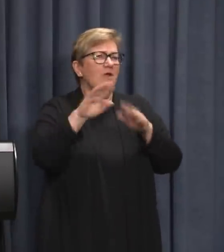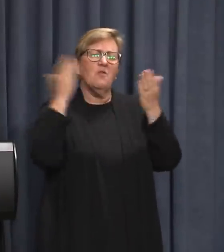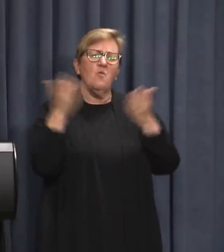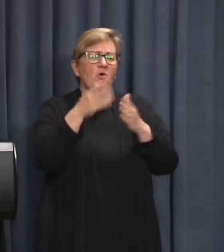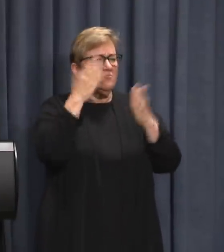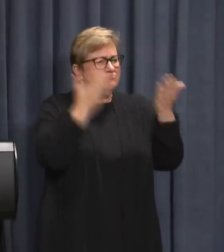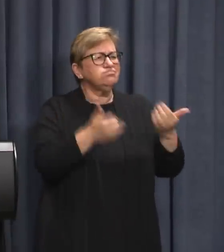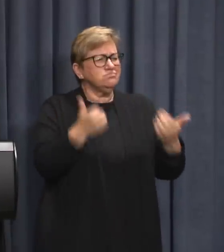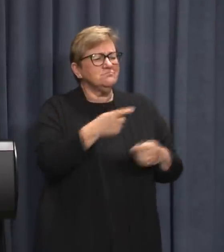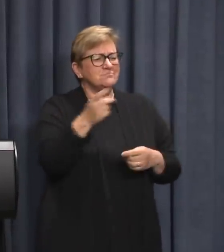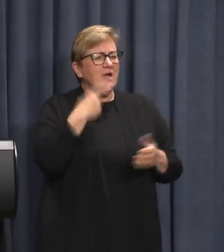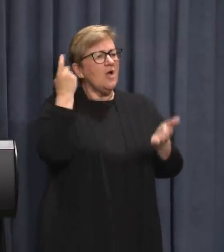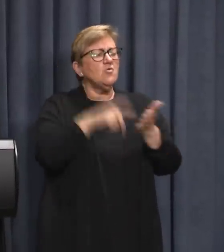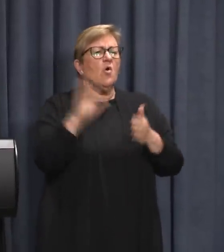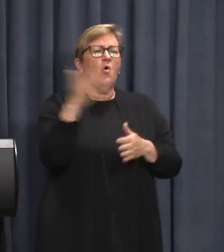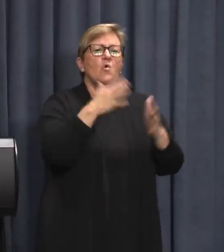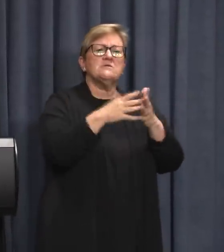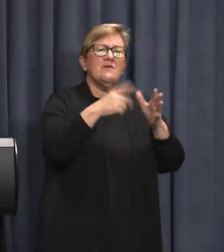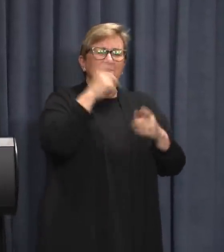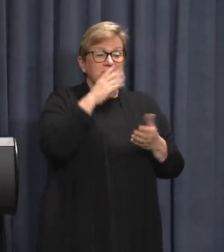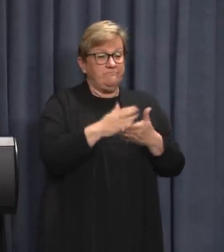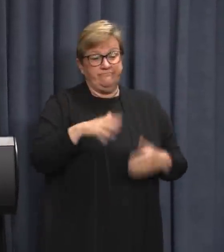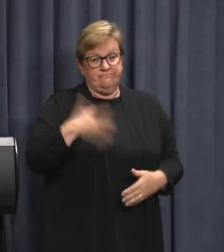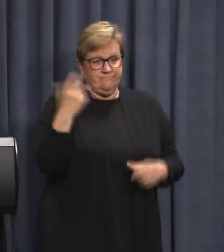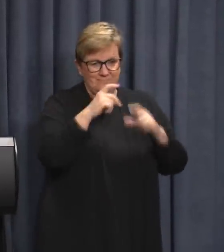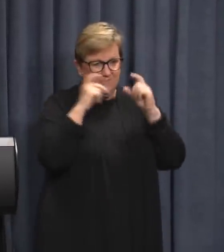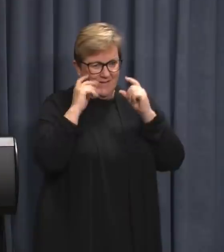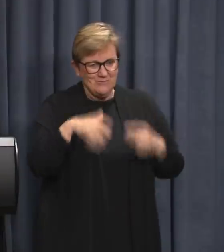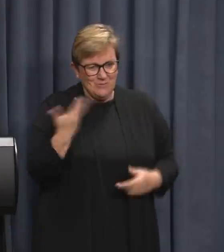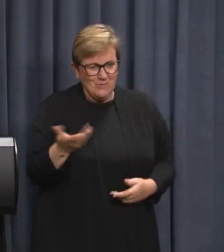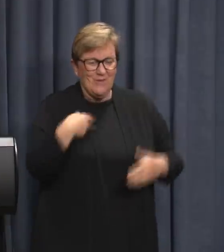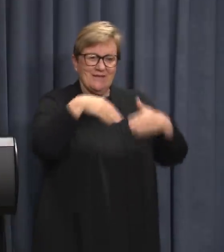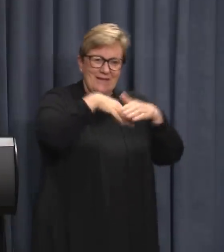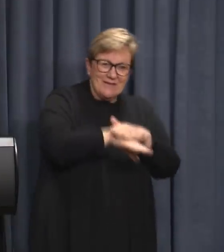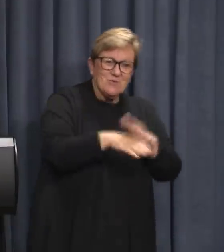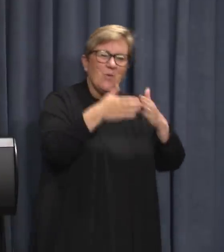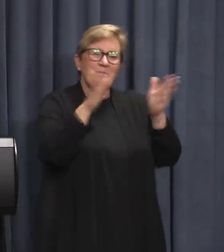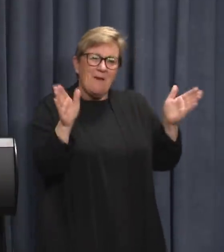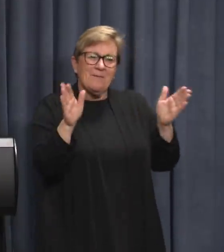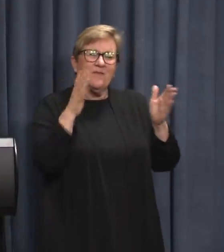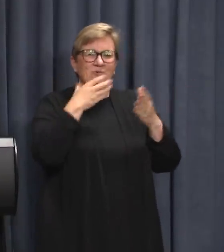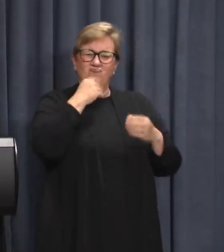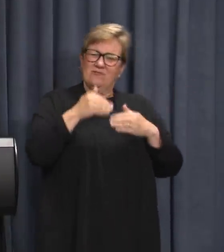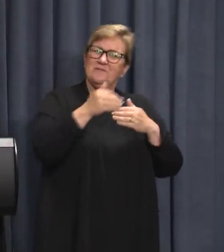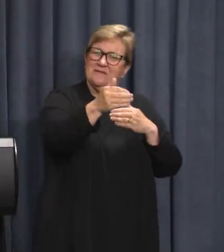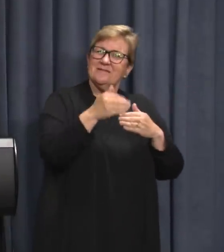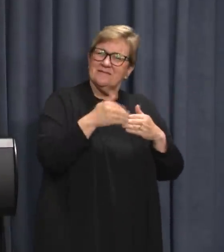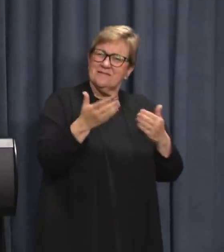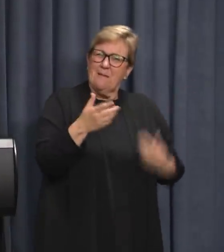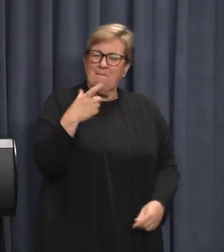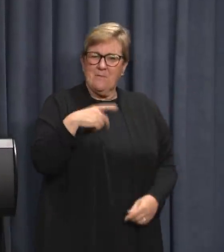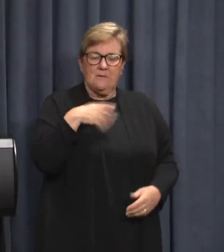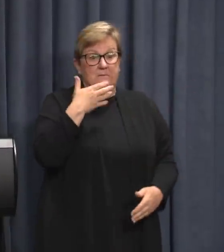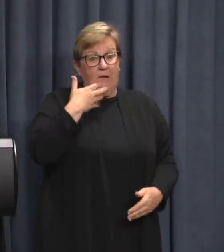I acknowledge many Western Australians would prefer to not be wearing masks in indoor public venues across the festive season, especially